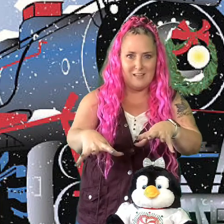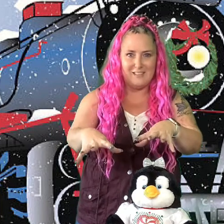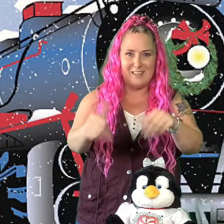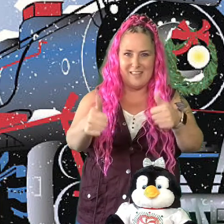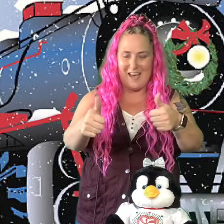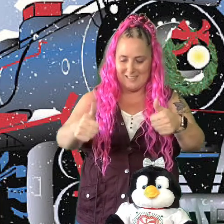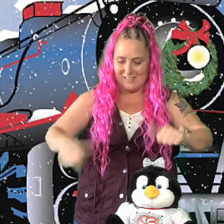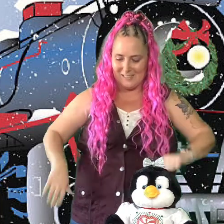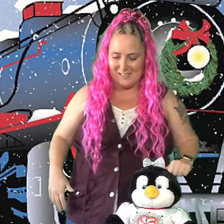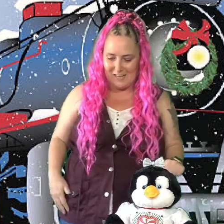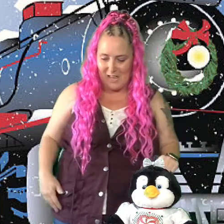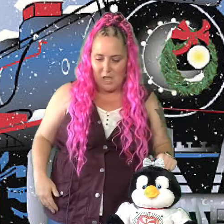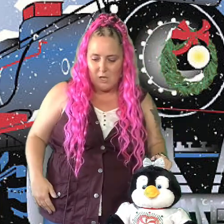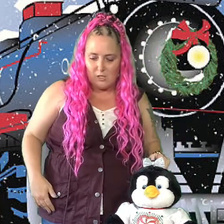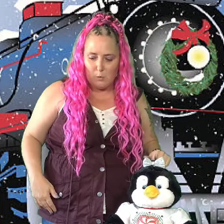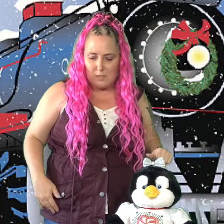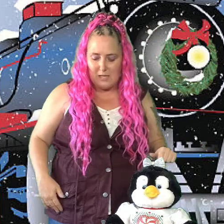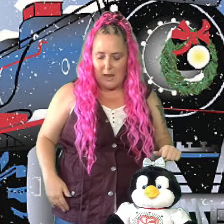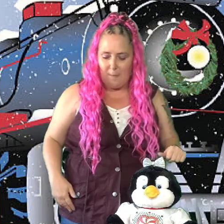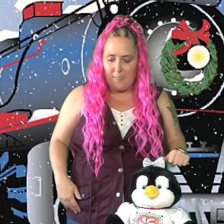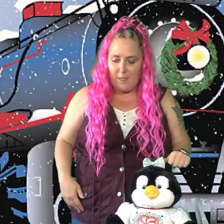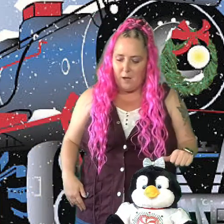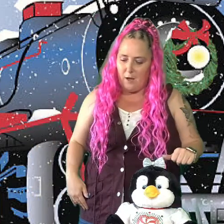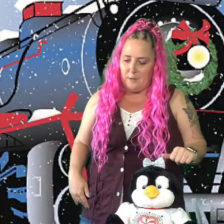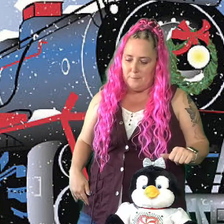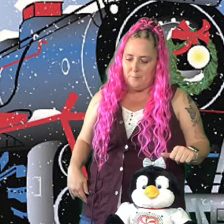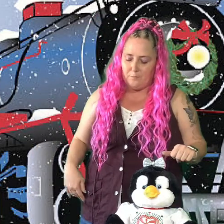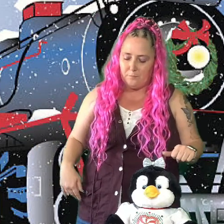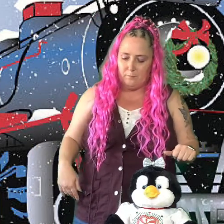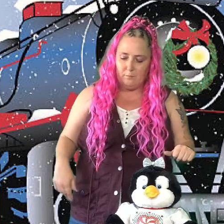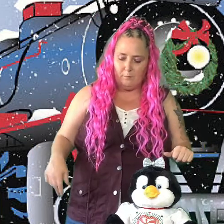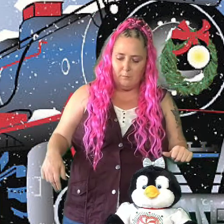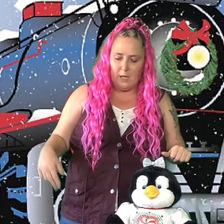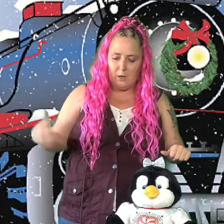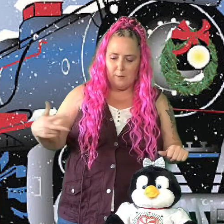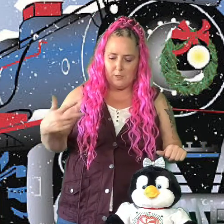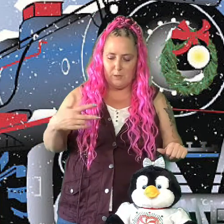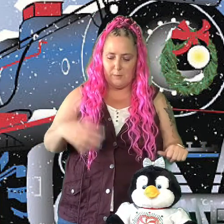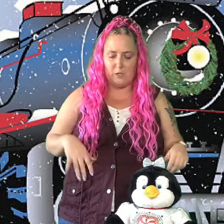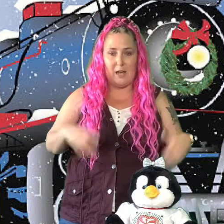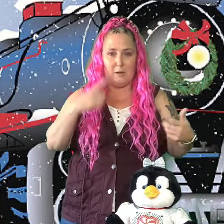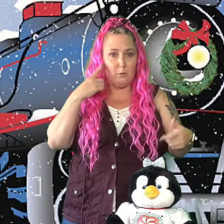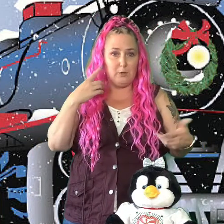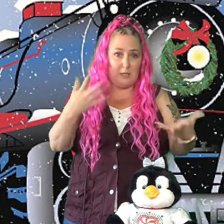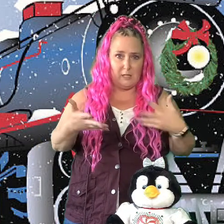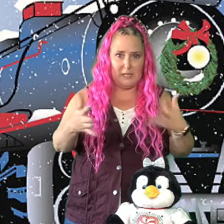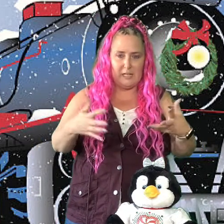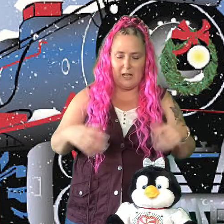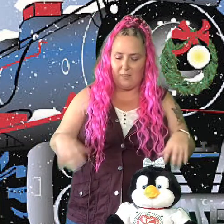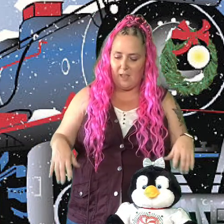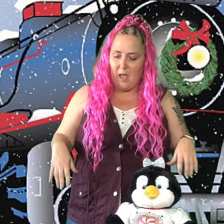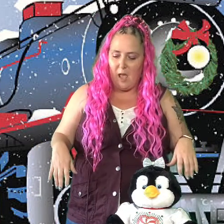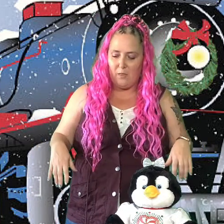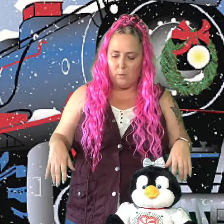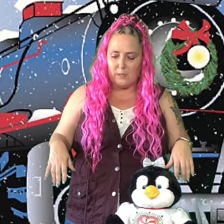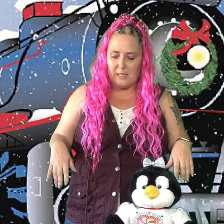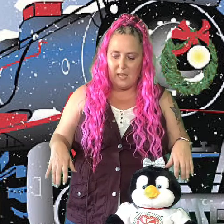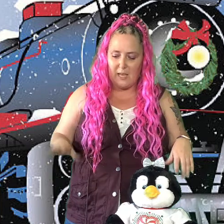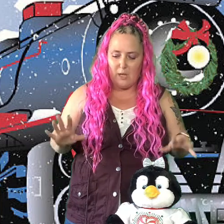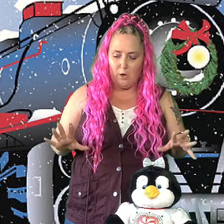like that. Good. So we'll say um here comes the Christmas track. We'll do the clickety-clack thing and then we'll say hear